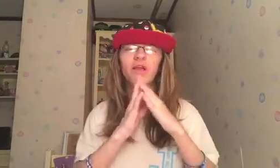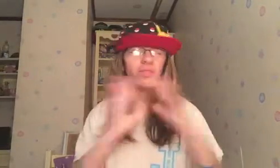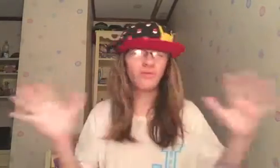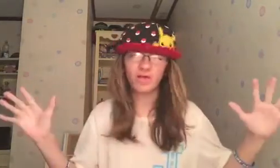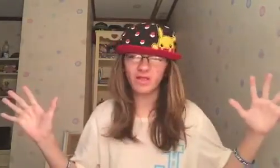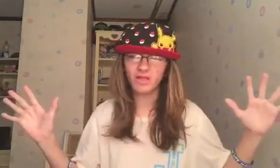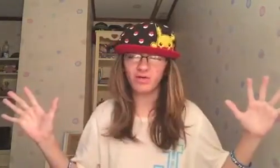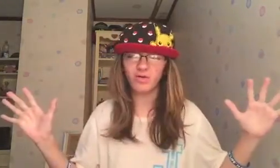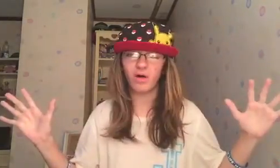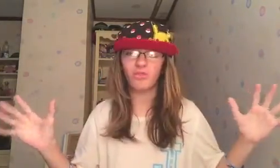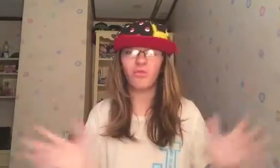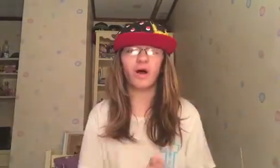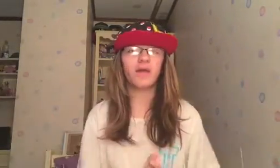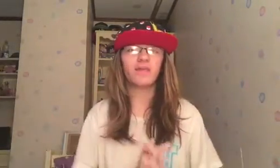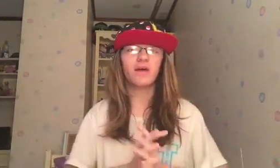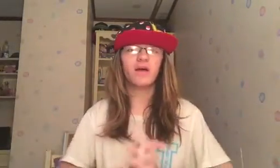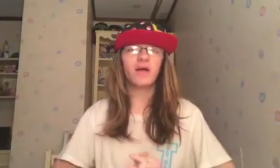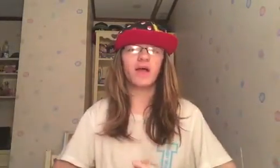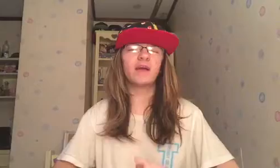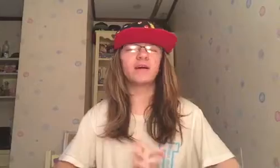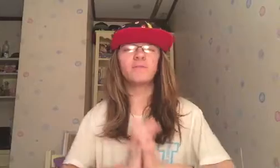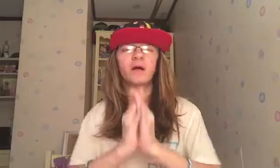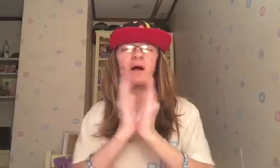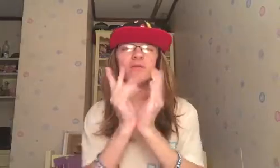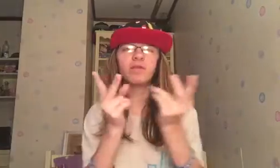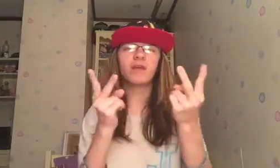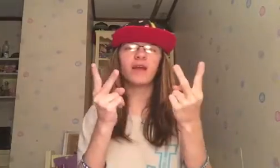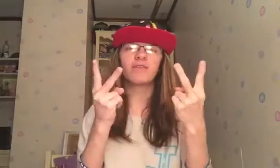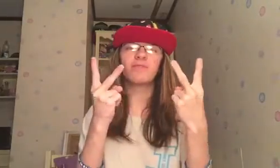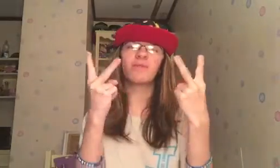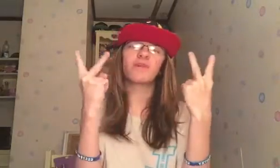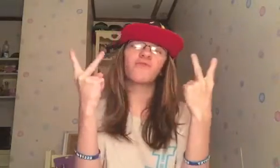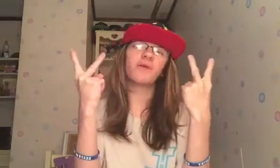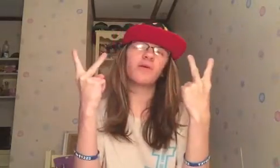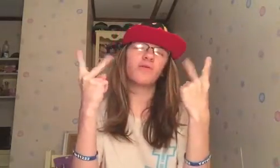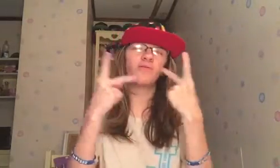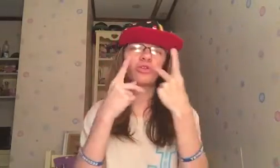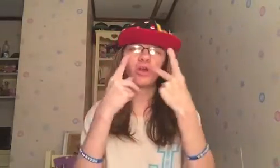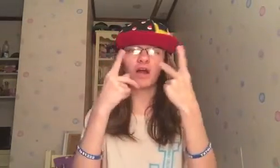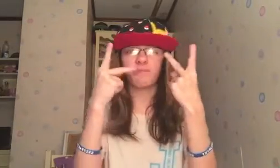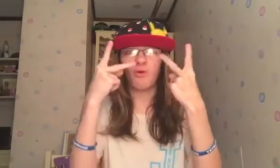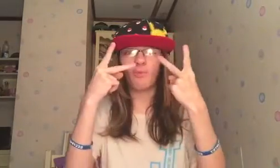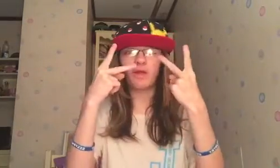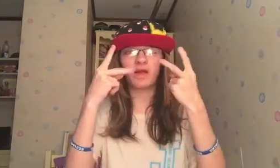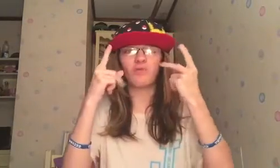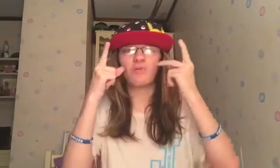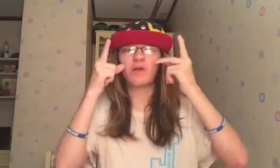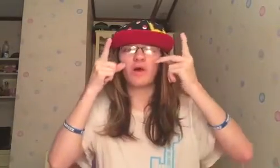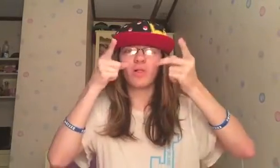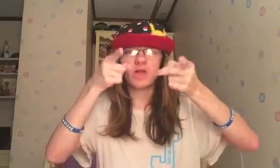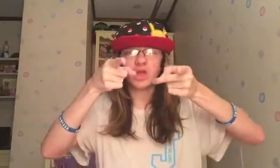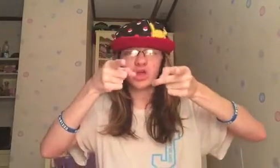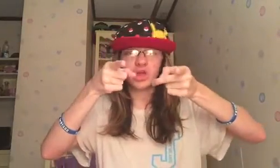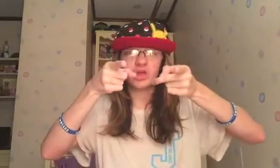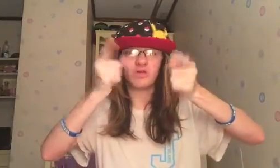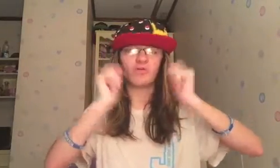anyone tell you otherwise. And, I'll see you guys in the next video. Which, I'm hoping I will be calling you.